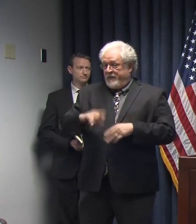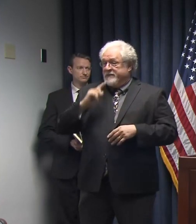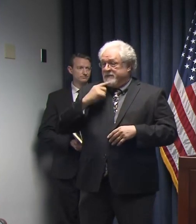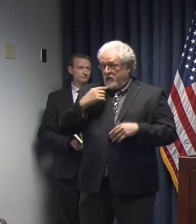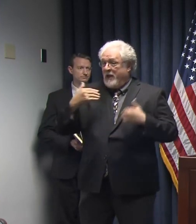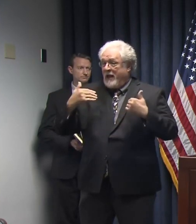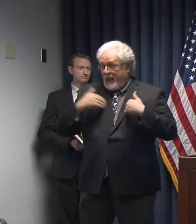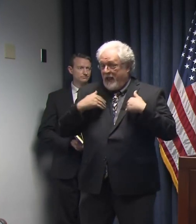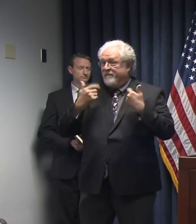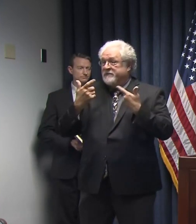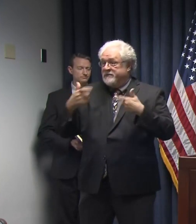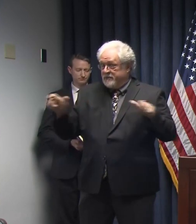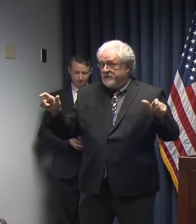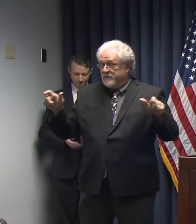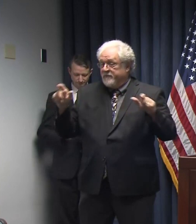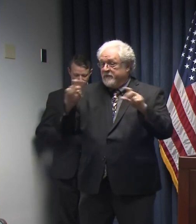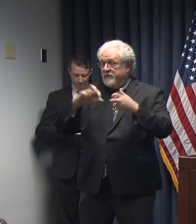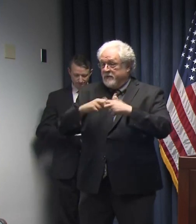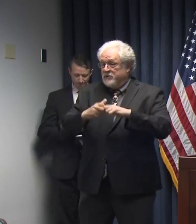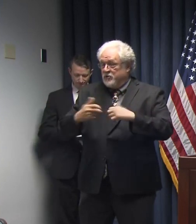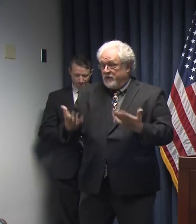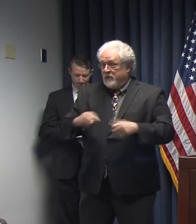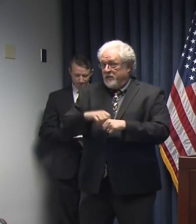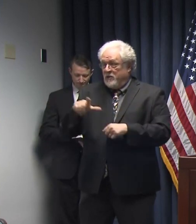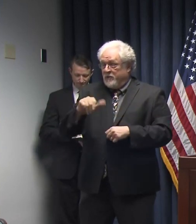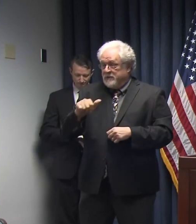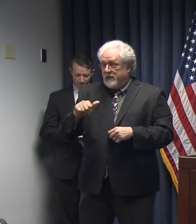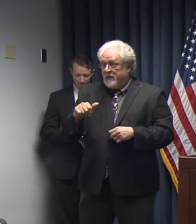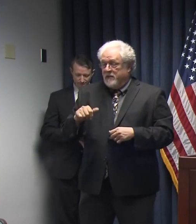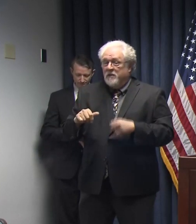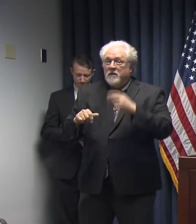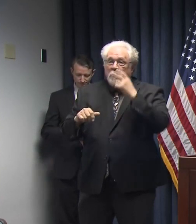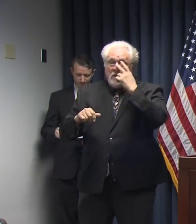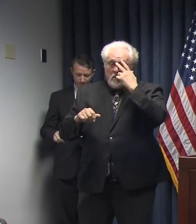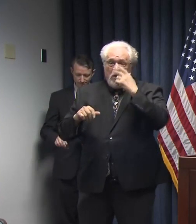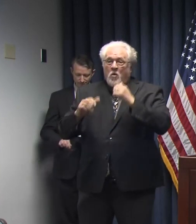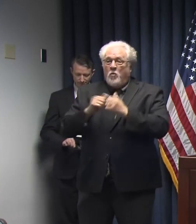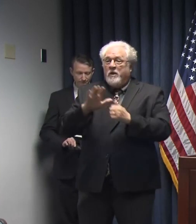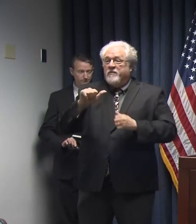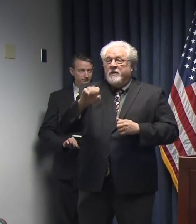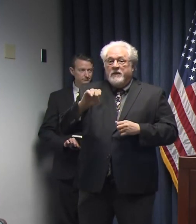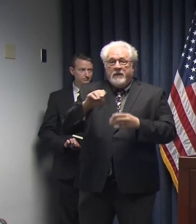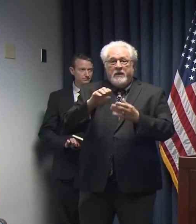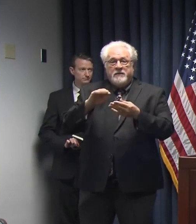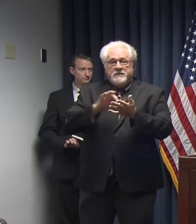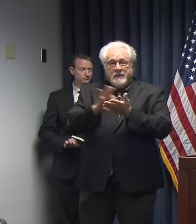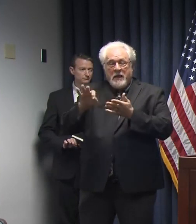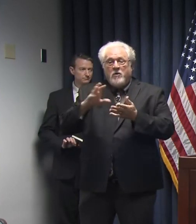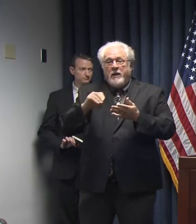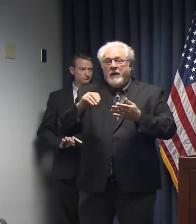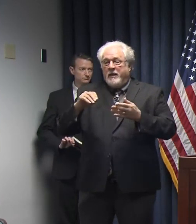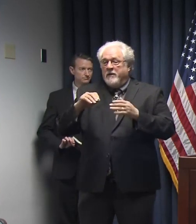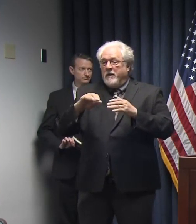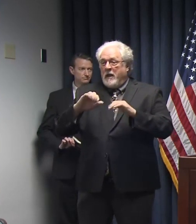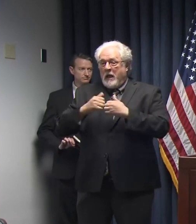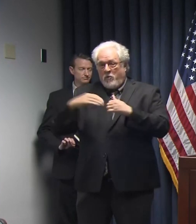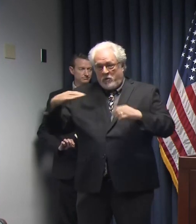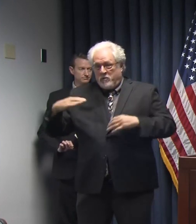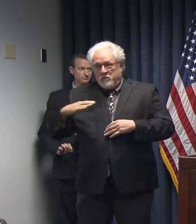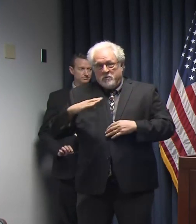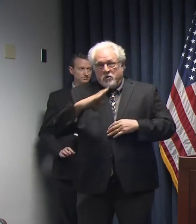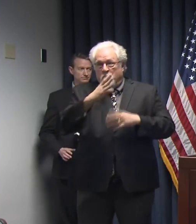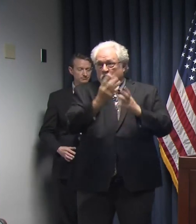have a significant issue here in Louisiana with the case count and the trajectory that we're on in terms of case growth.